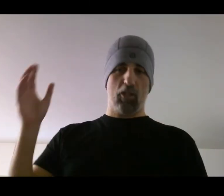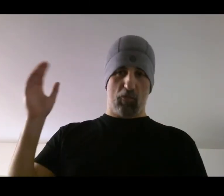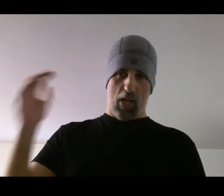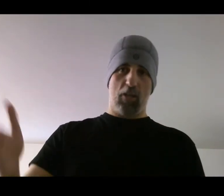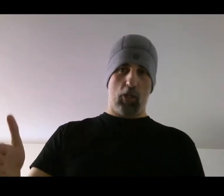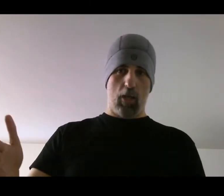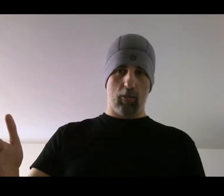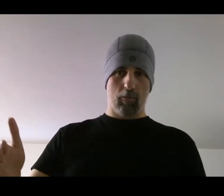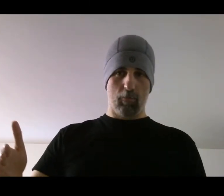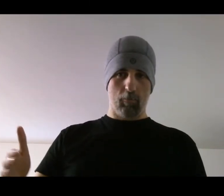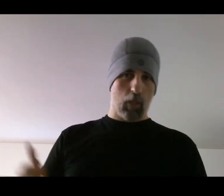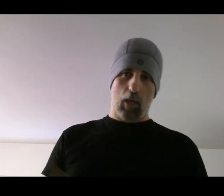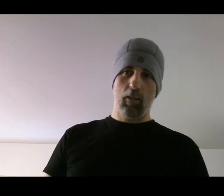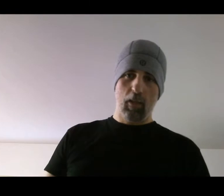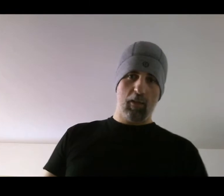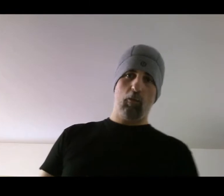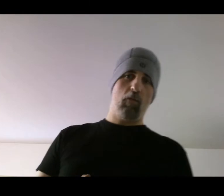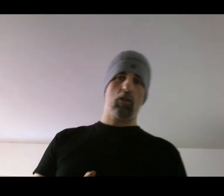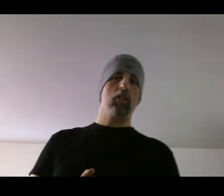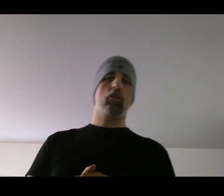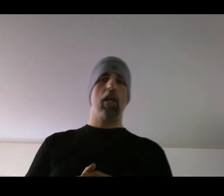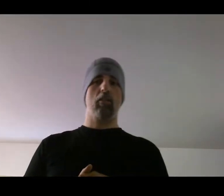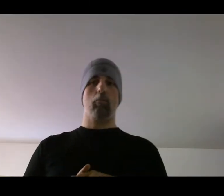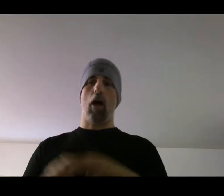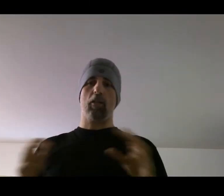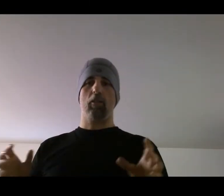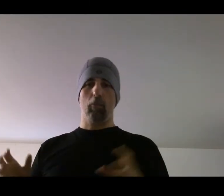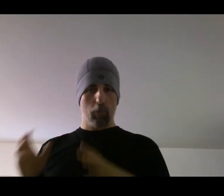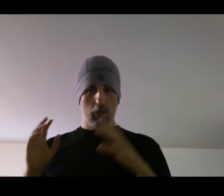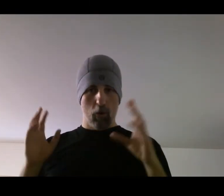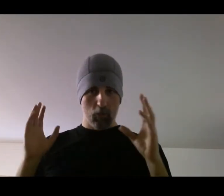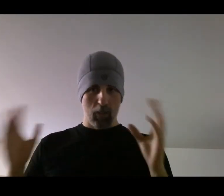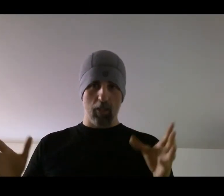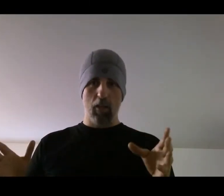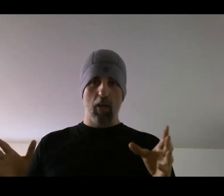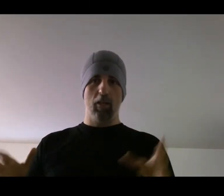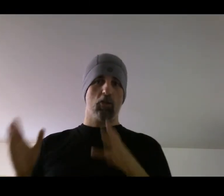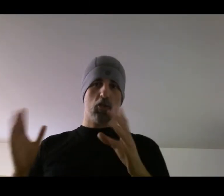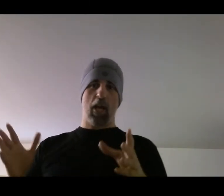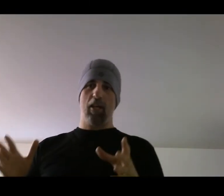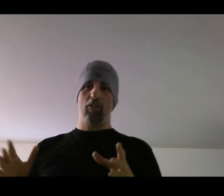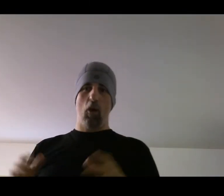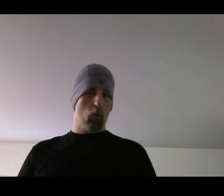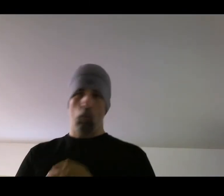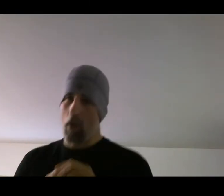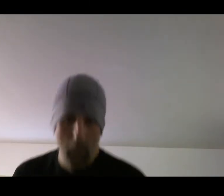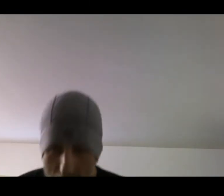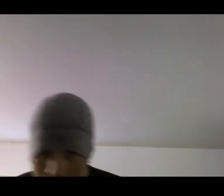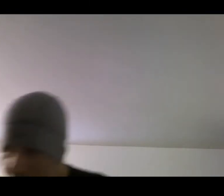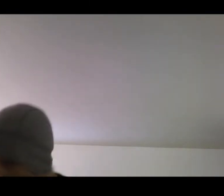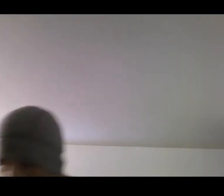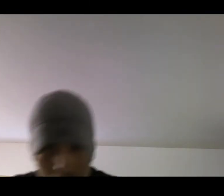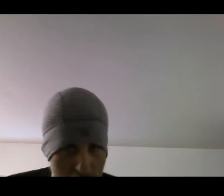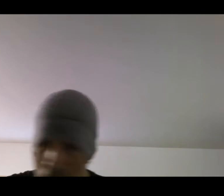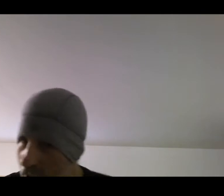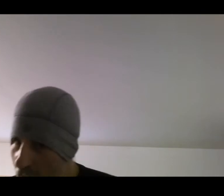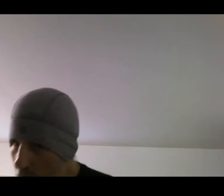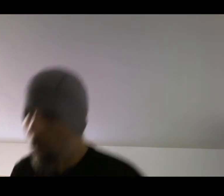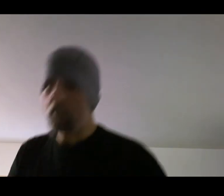for headshots. Okay. And we've all seen trades in boxing, but what you don't see is trades where one guy's down, nailing at the body